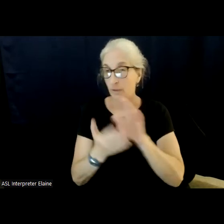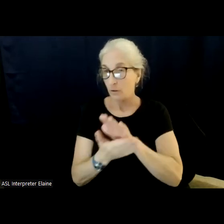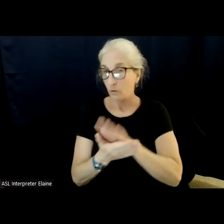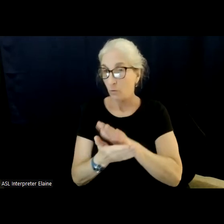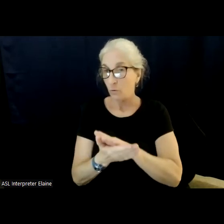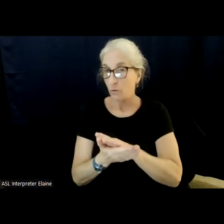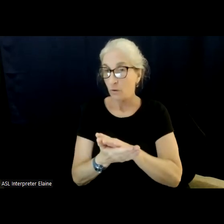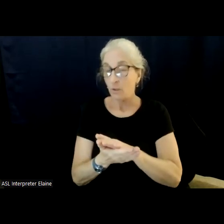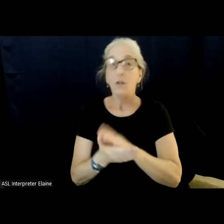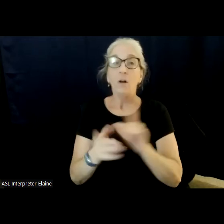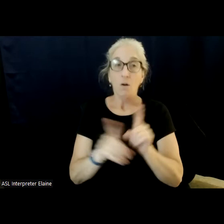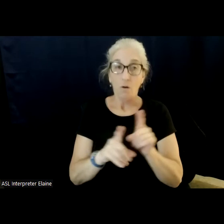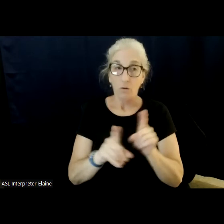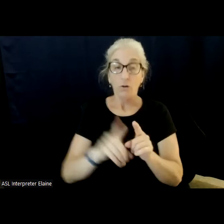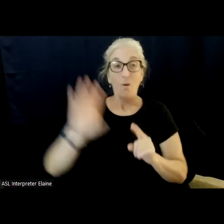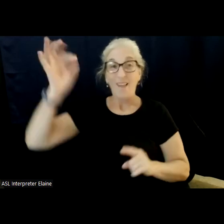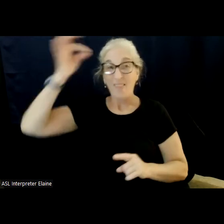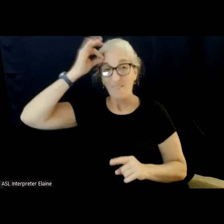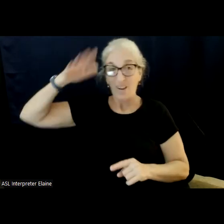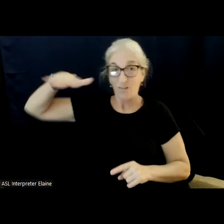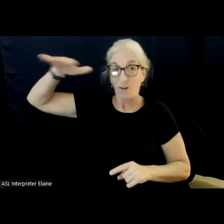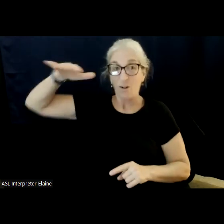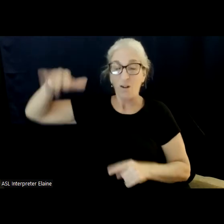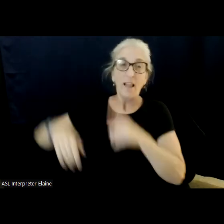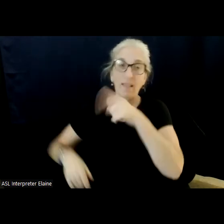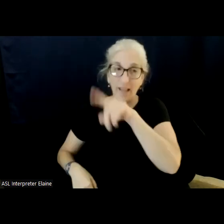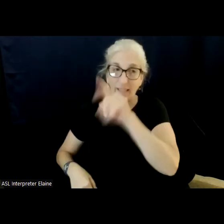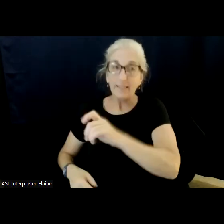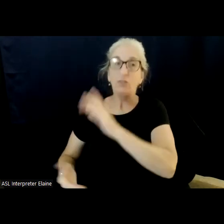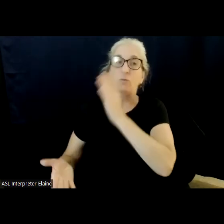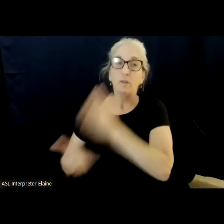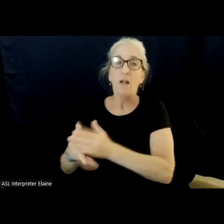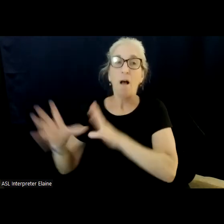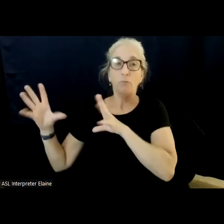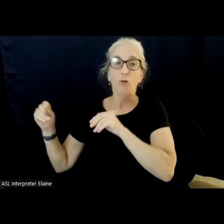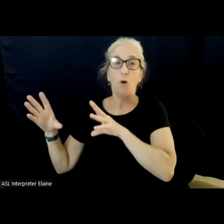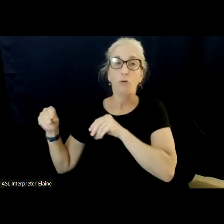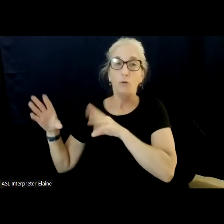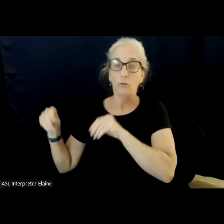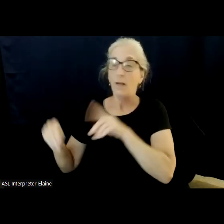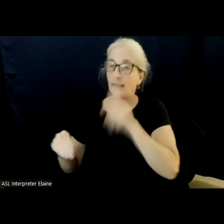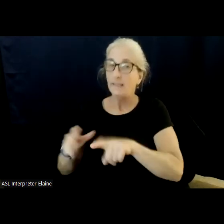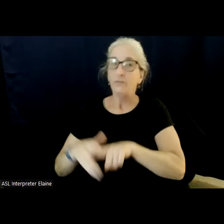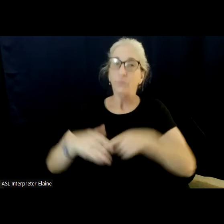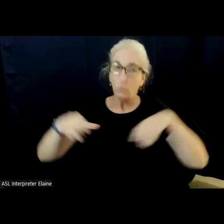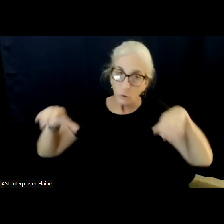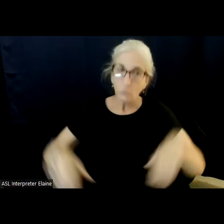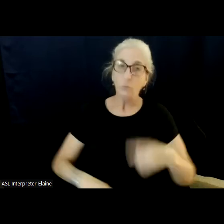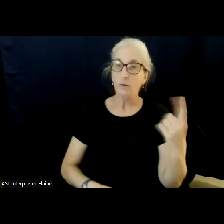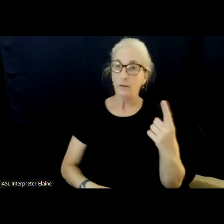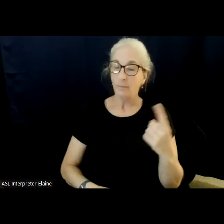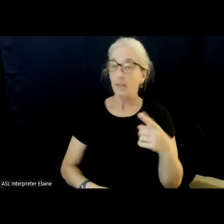elected representatives need to quit talking and they need to start doing. They need to obtain dedicated funding to particular programs,